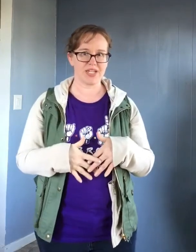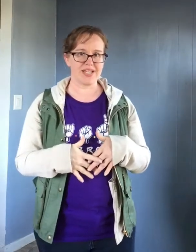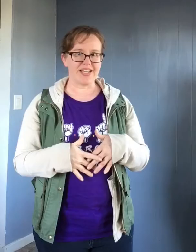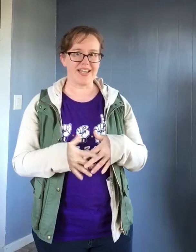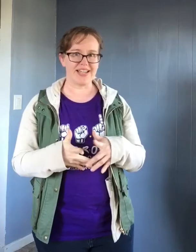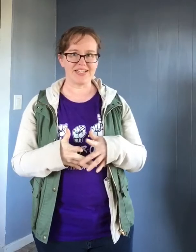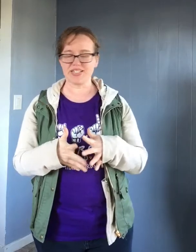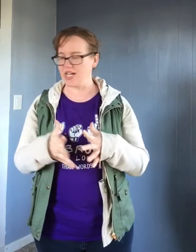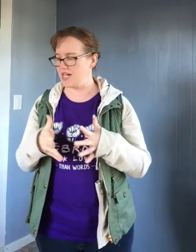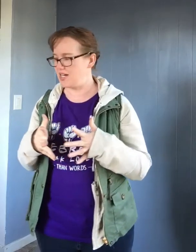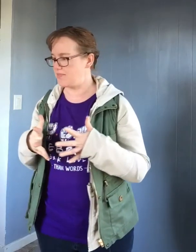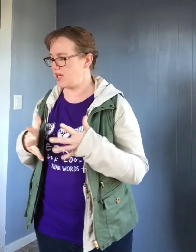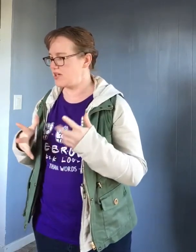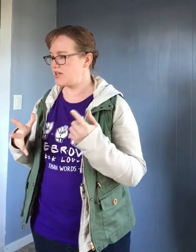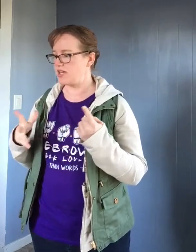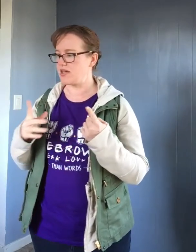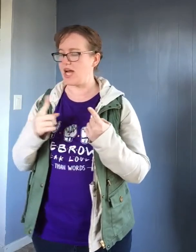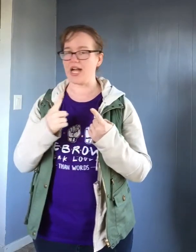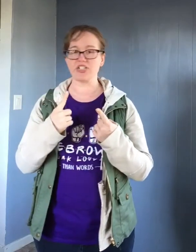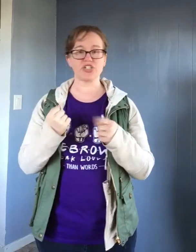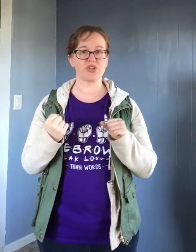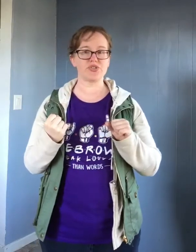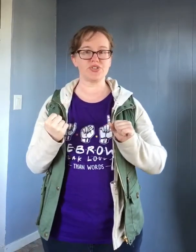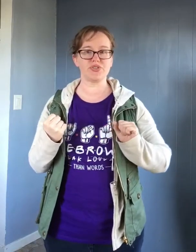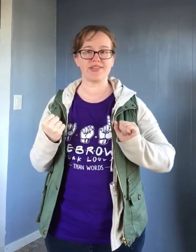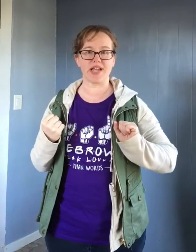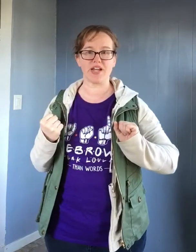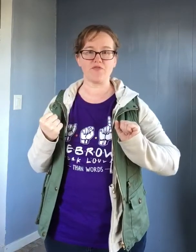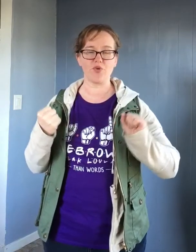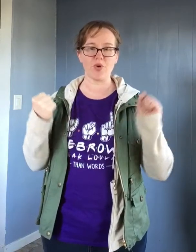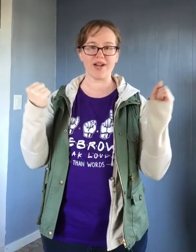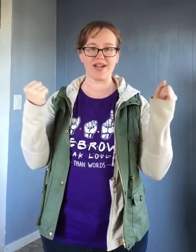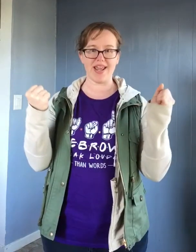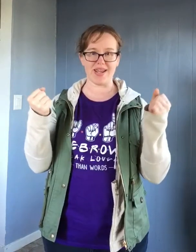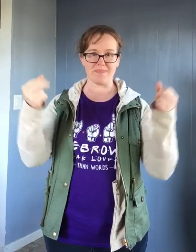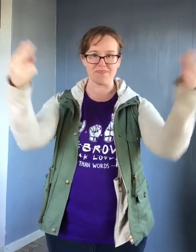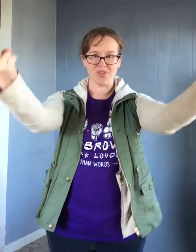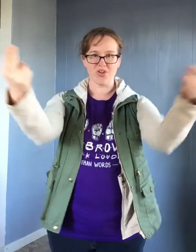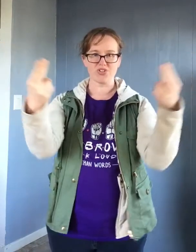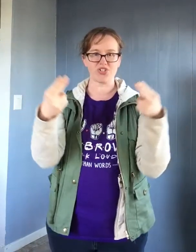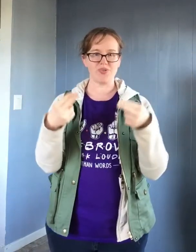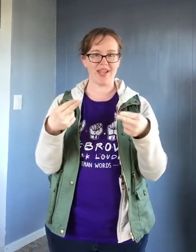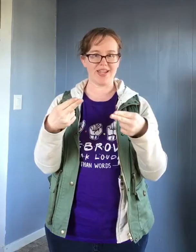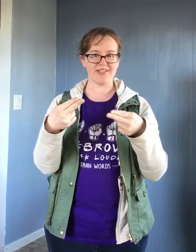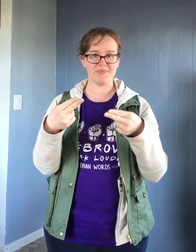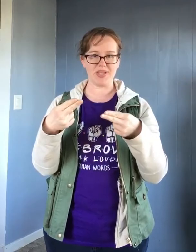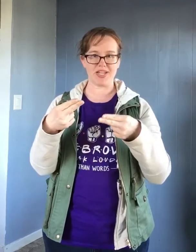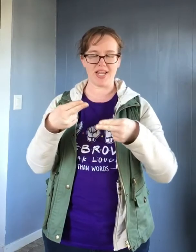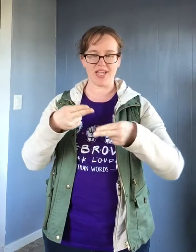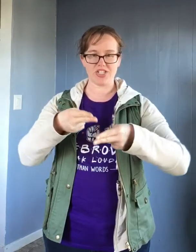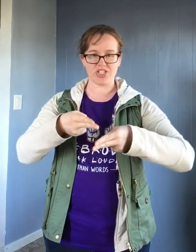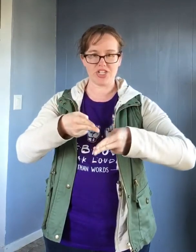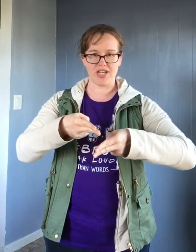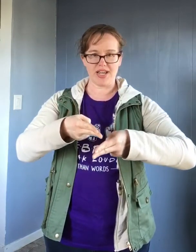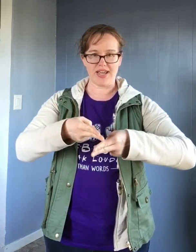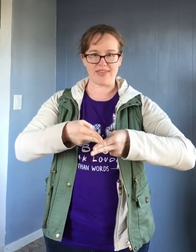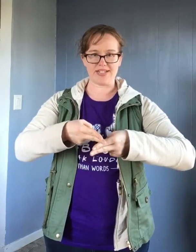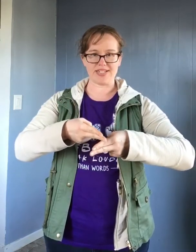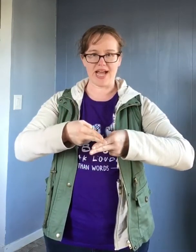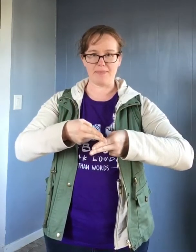And I showed you the sign for name. Two hands make an H and they tap.